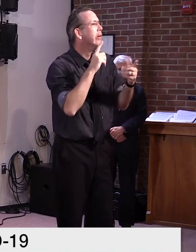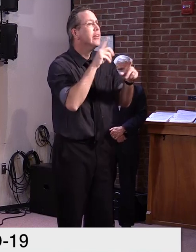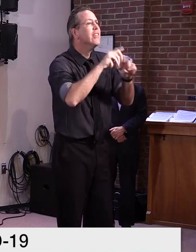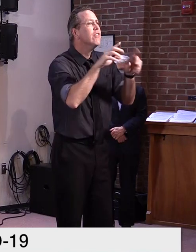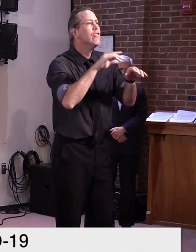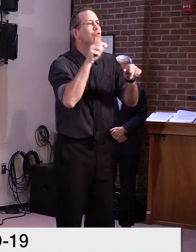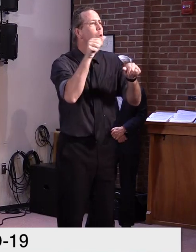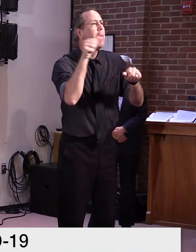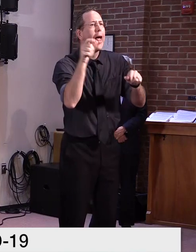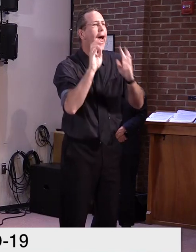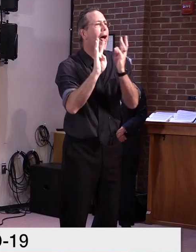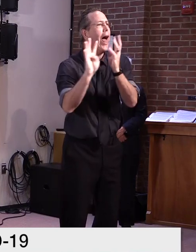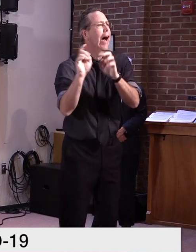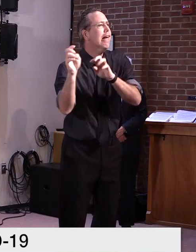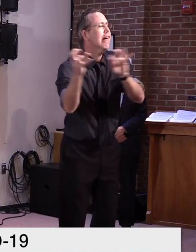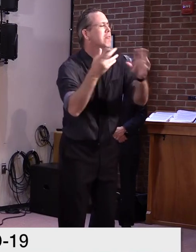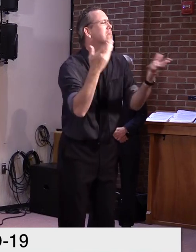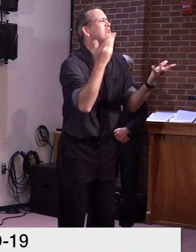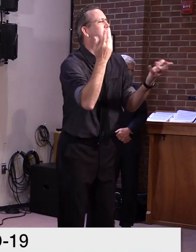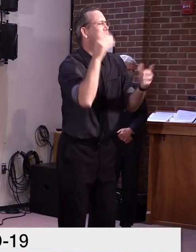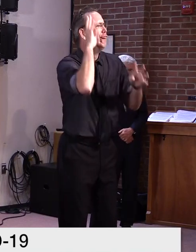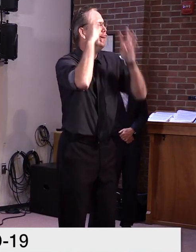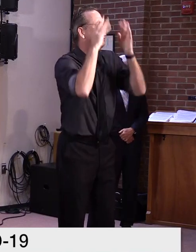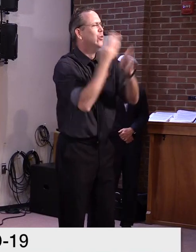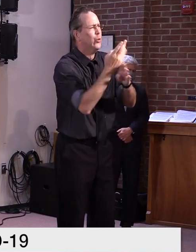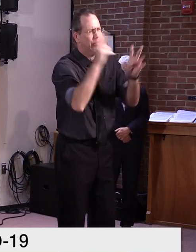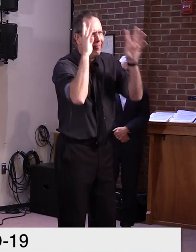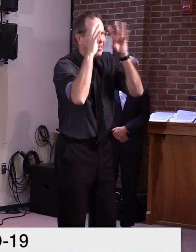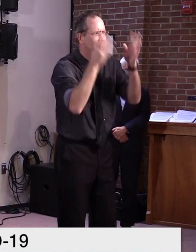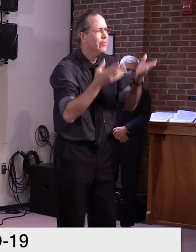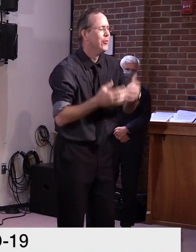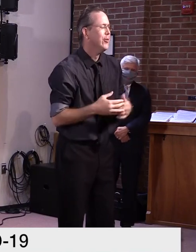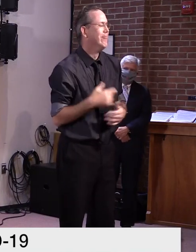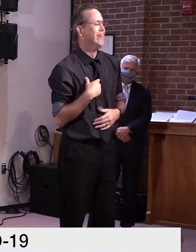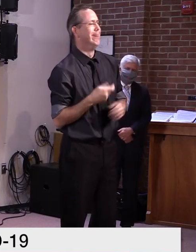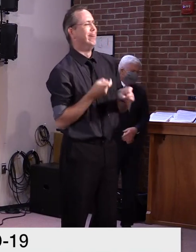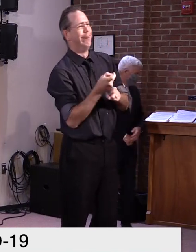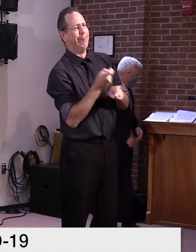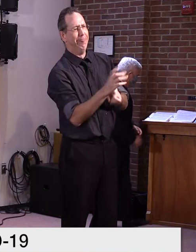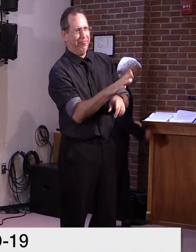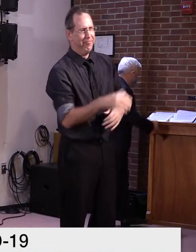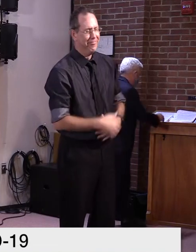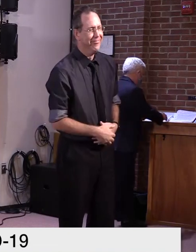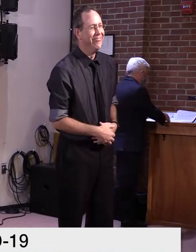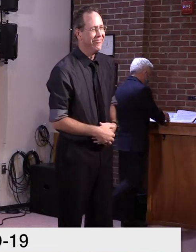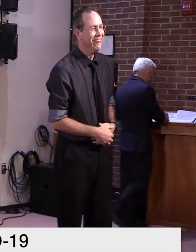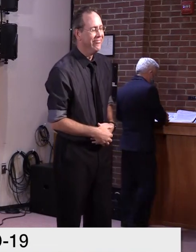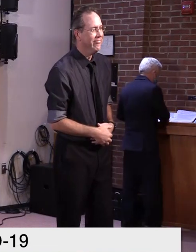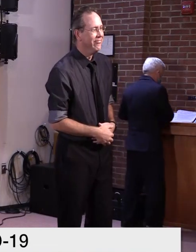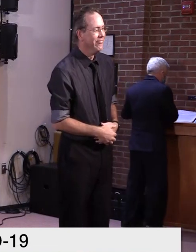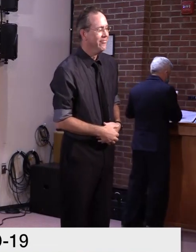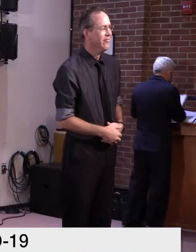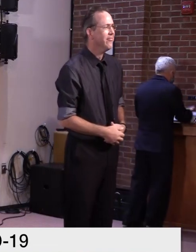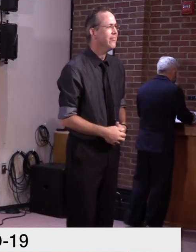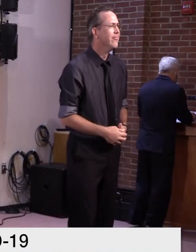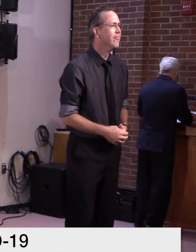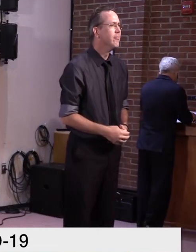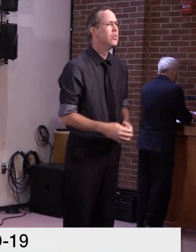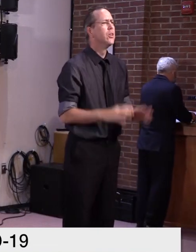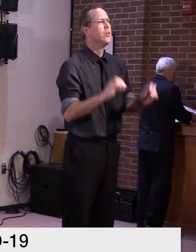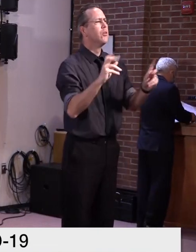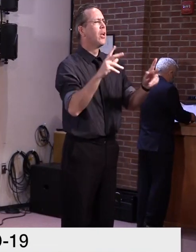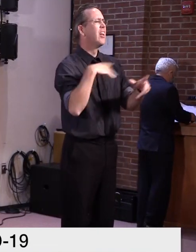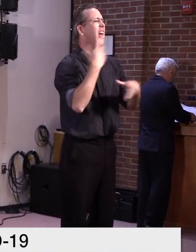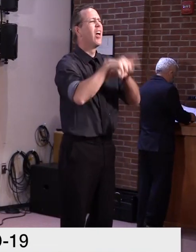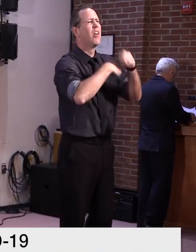Sounds good. Thank you. That's all the questions. Okay. Well, that ends the, uh, questions.